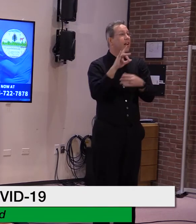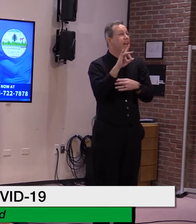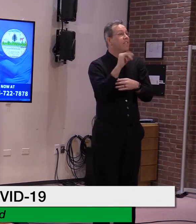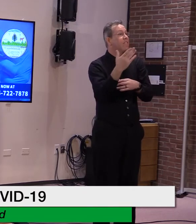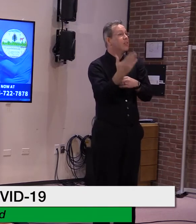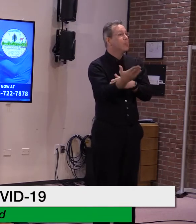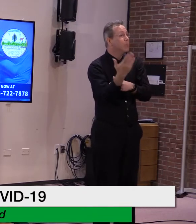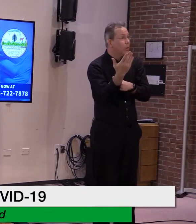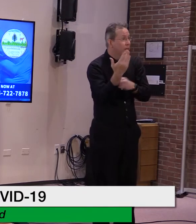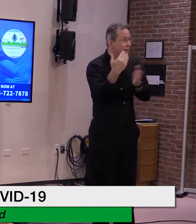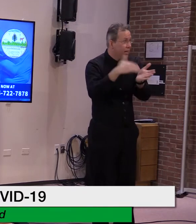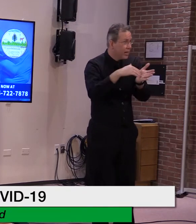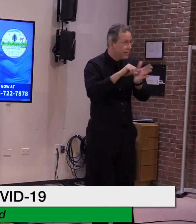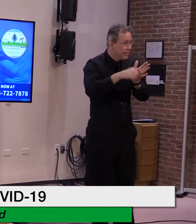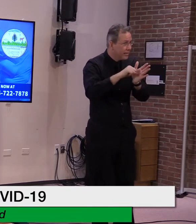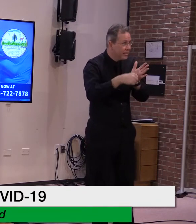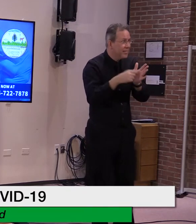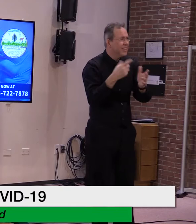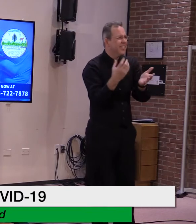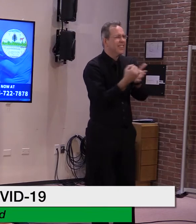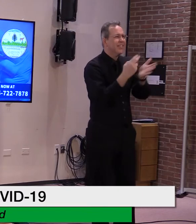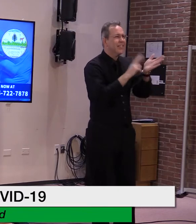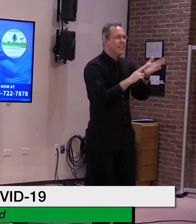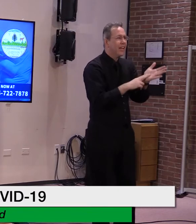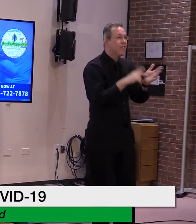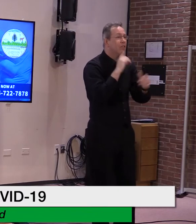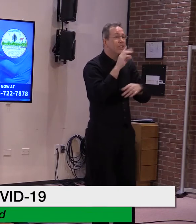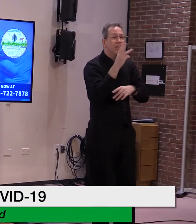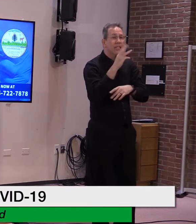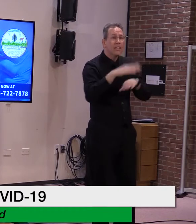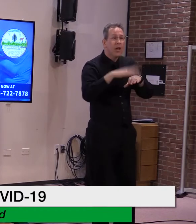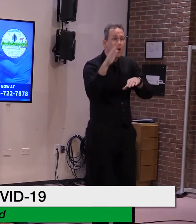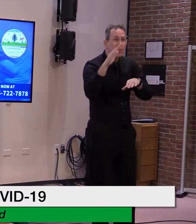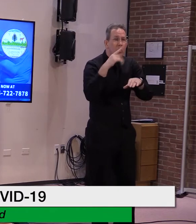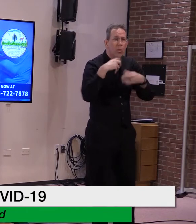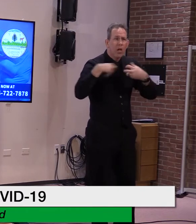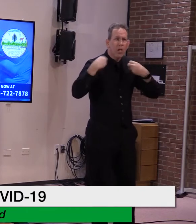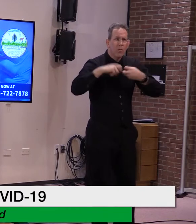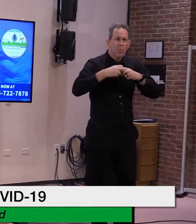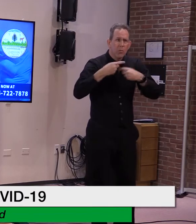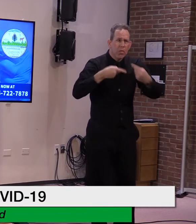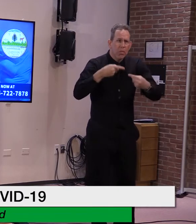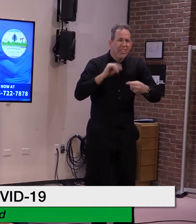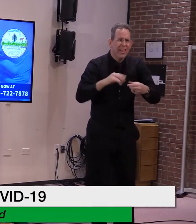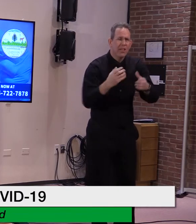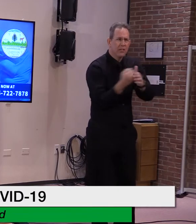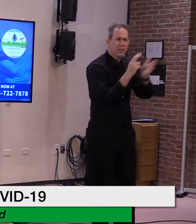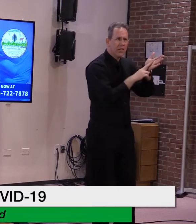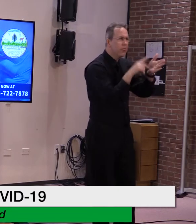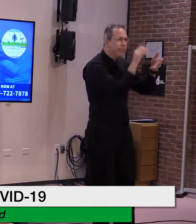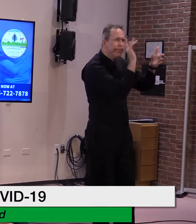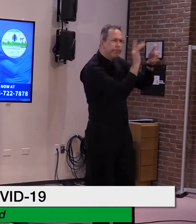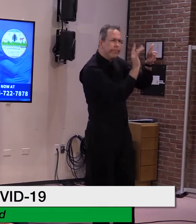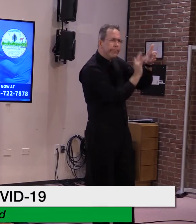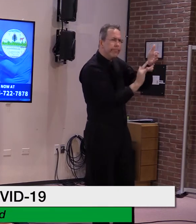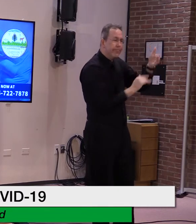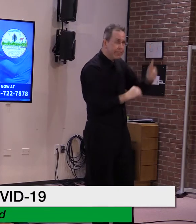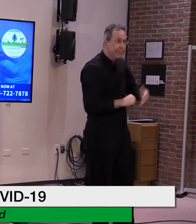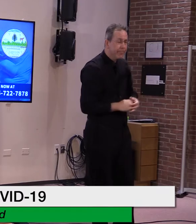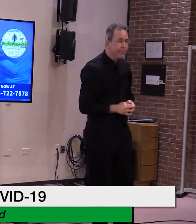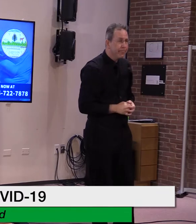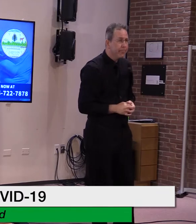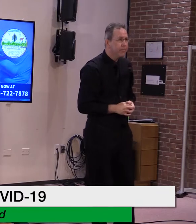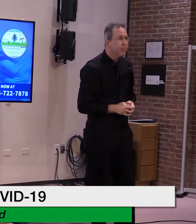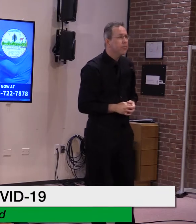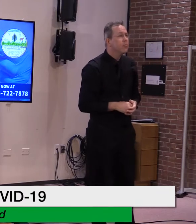conditions can make an appointment to be vaccinated. Licensed child care providers will continue to be eligible to make appointments on